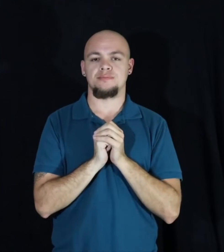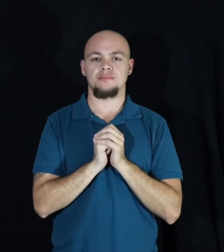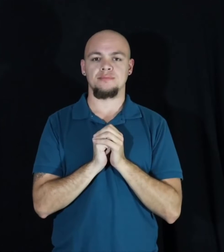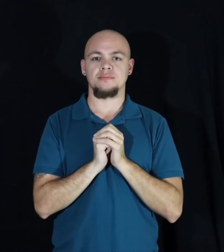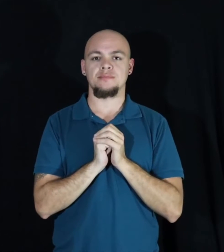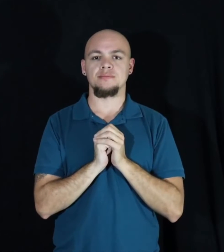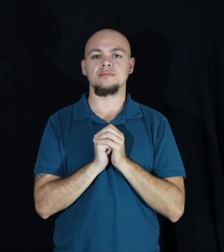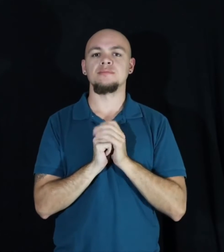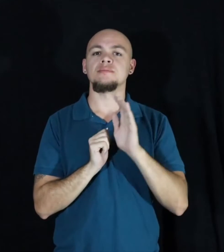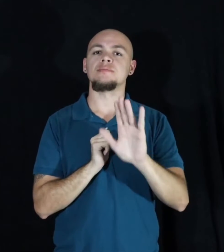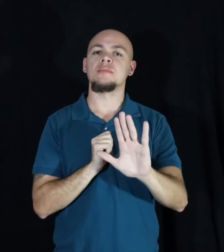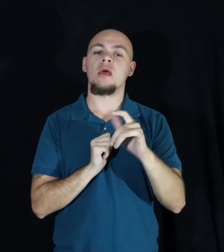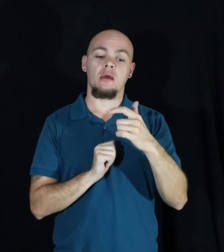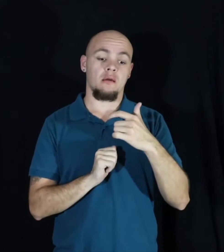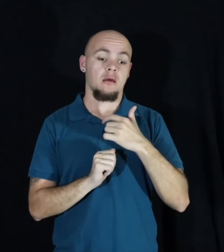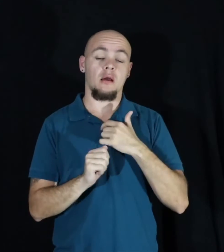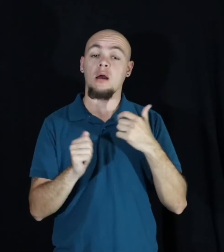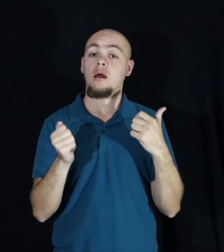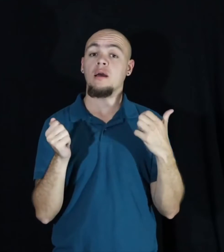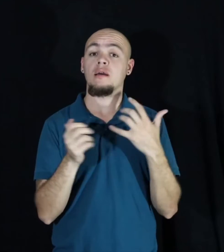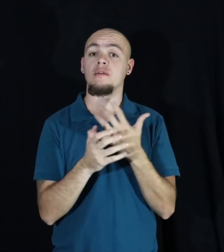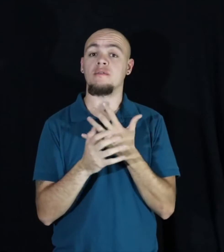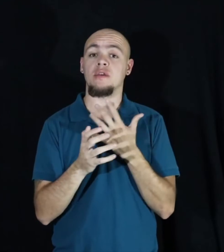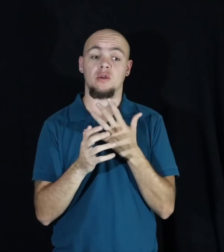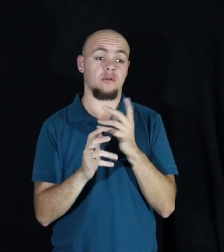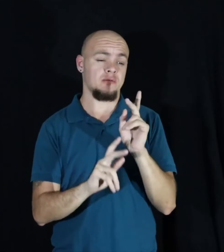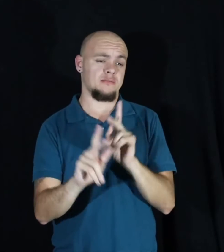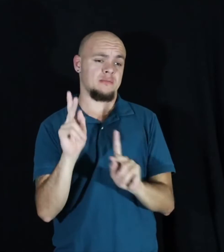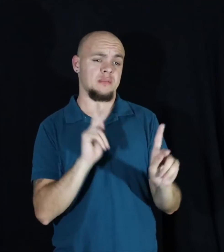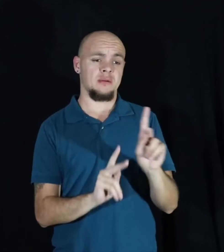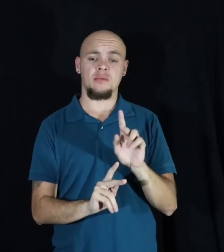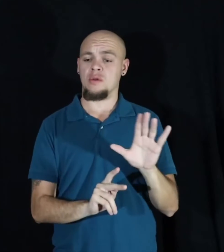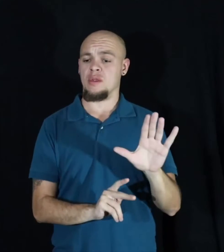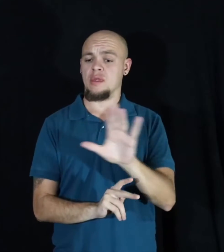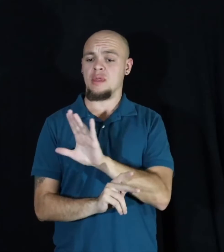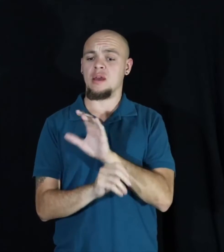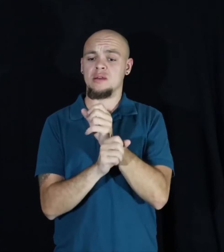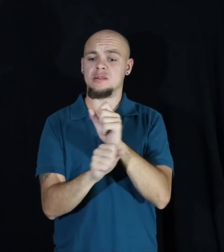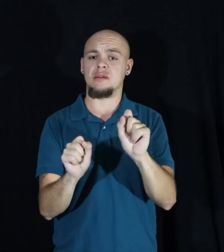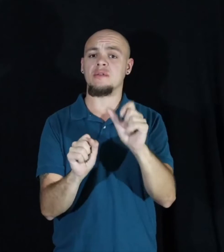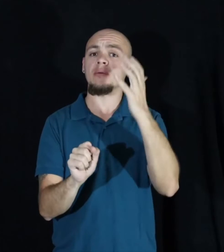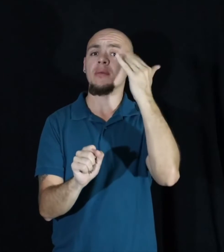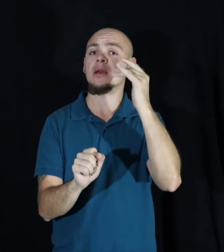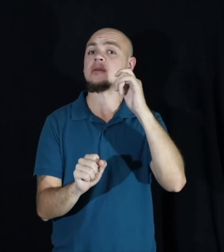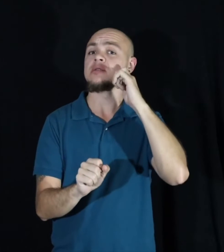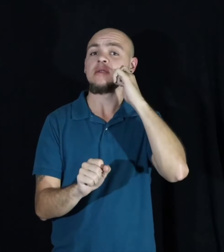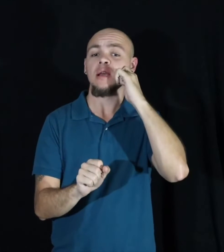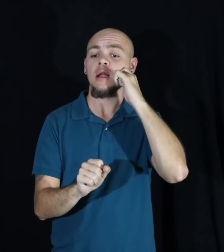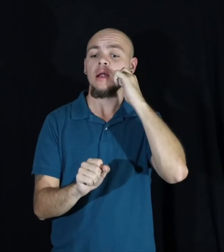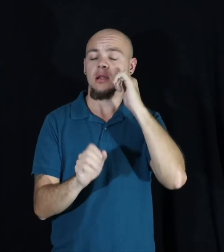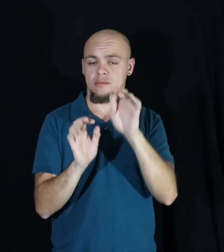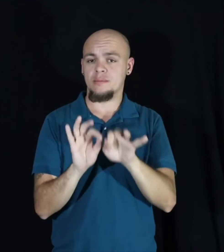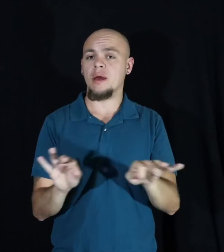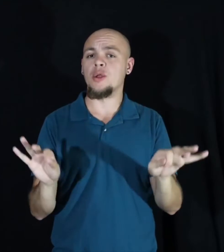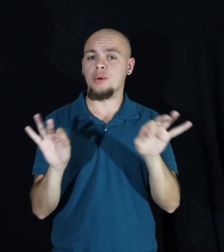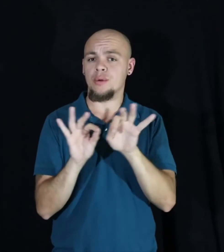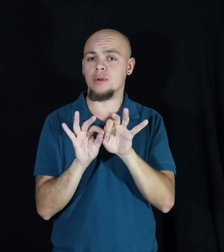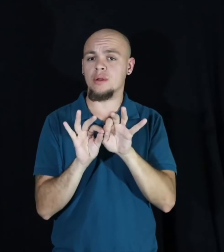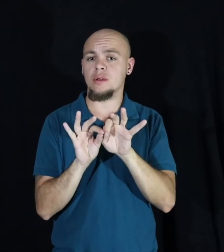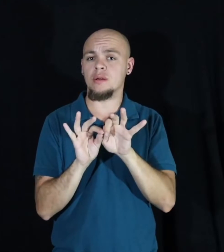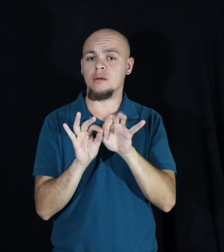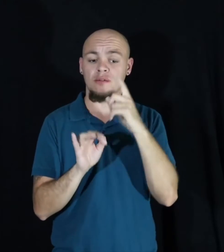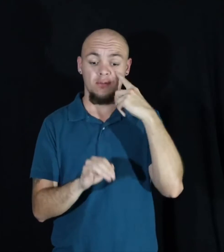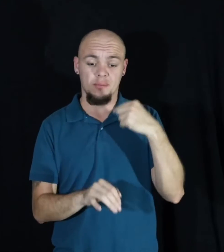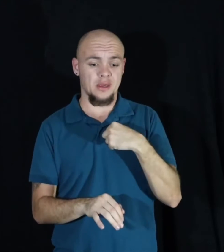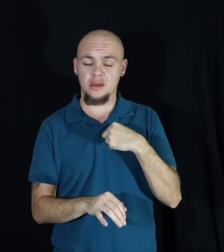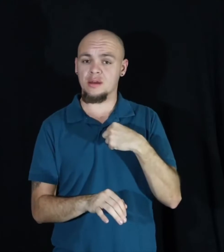I fear for humanity's sake. Because our skin color does matter. Not to me.